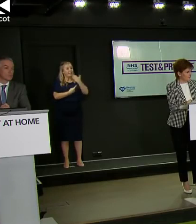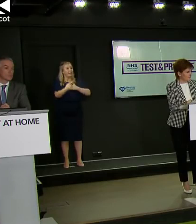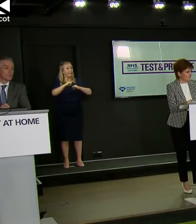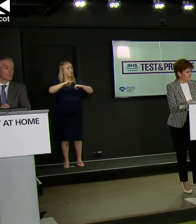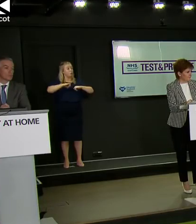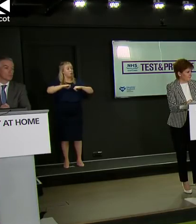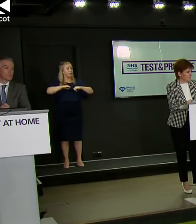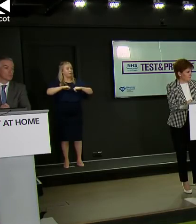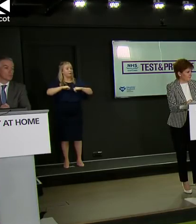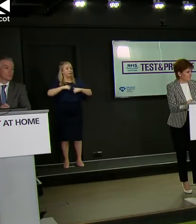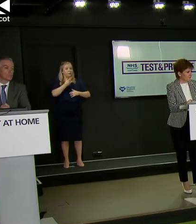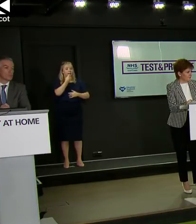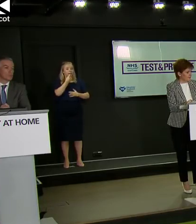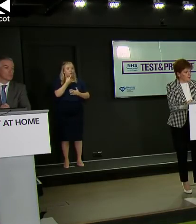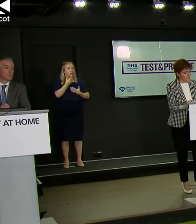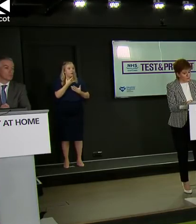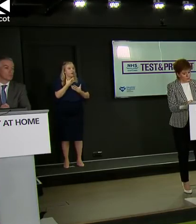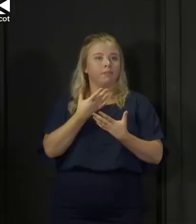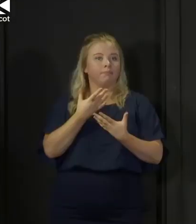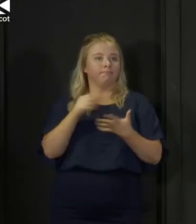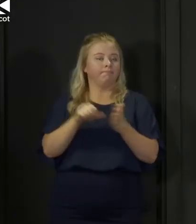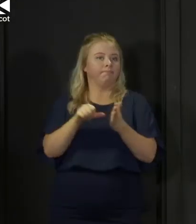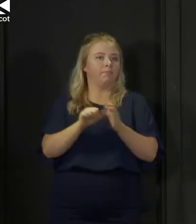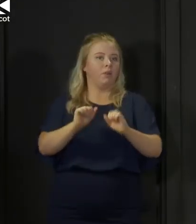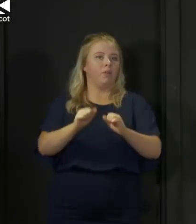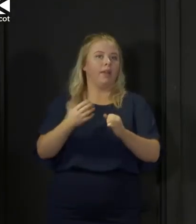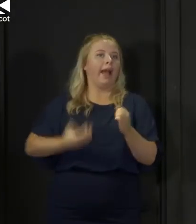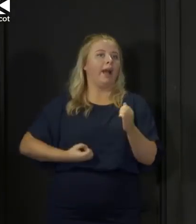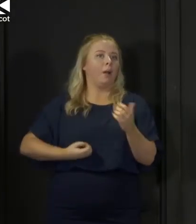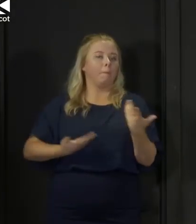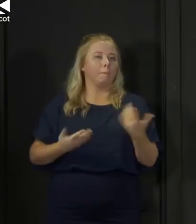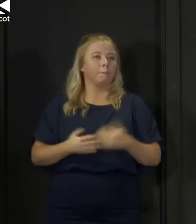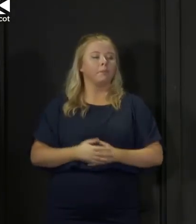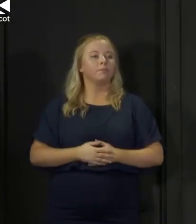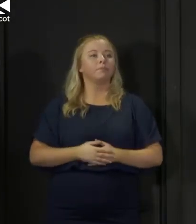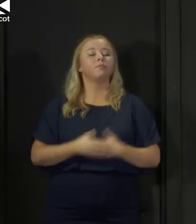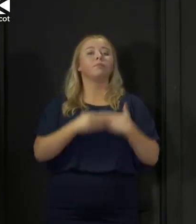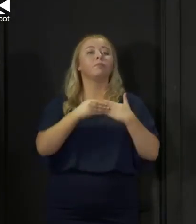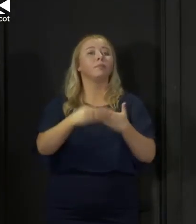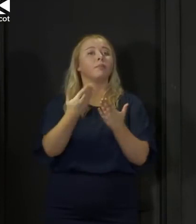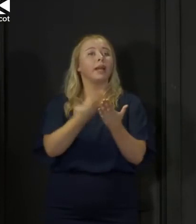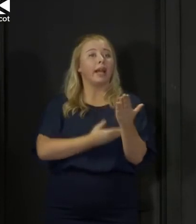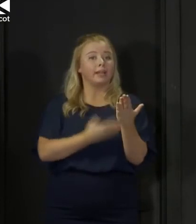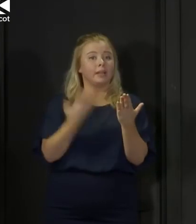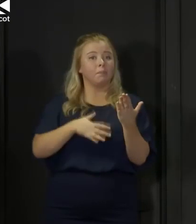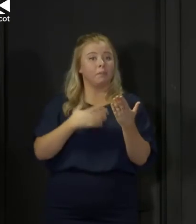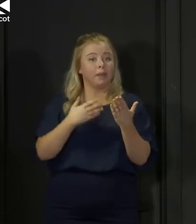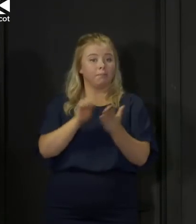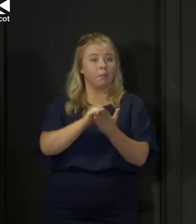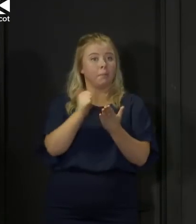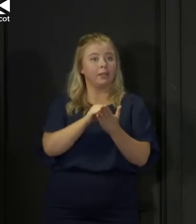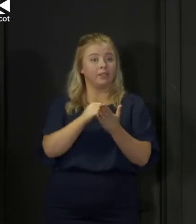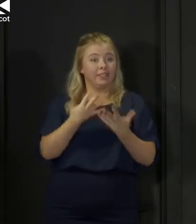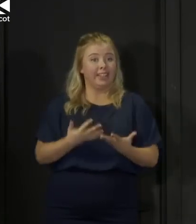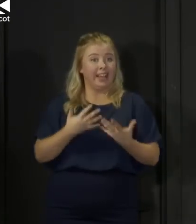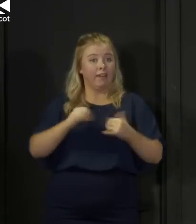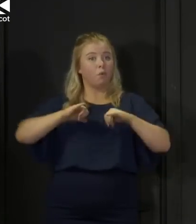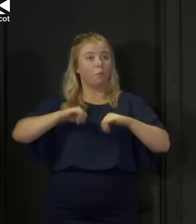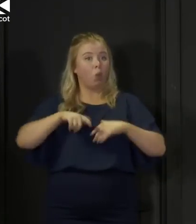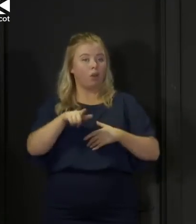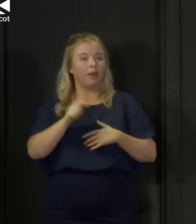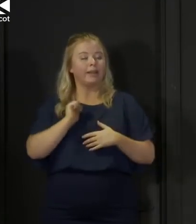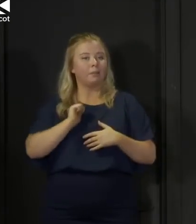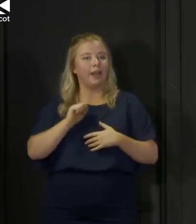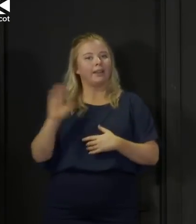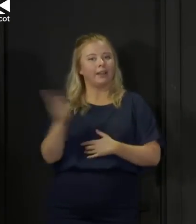all of their income dry up? We are, so the guidance we've published today for employers, it says to employers that we would expect them to